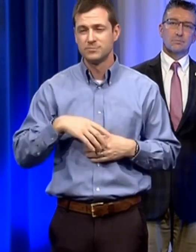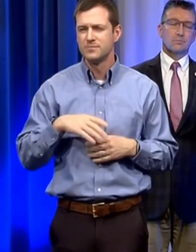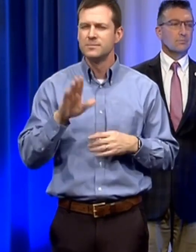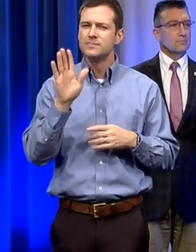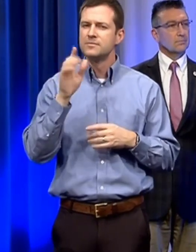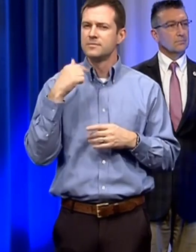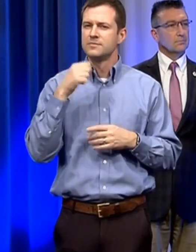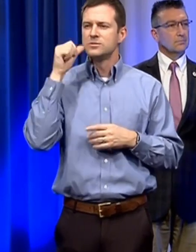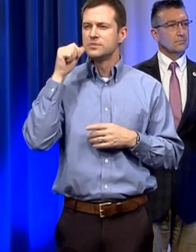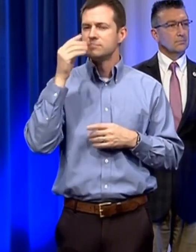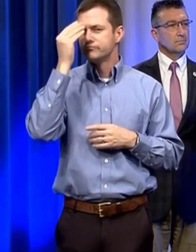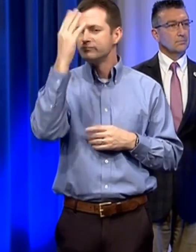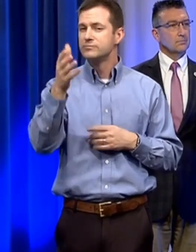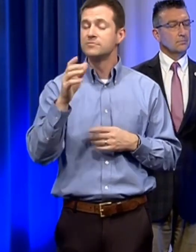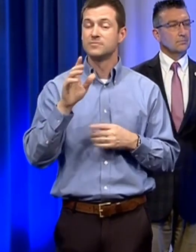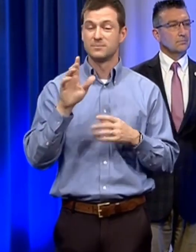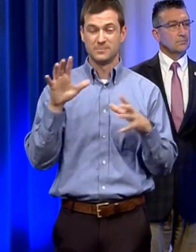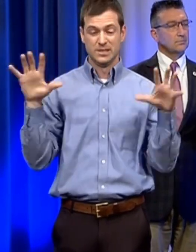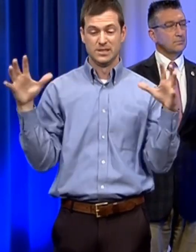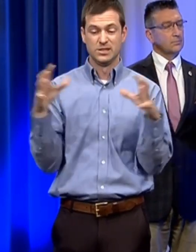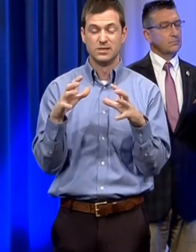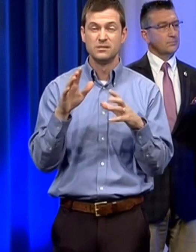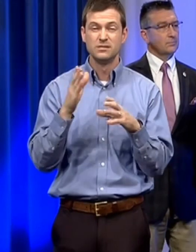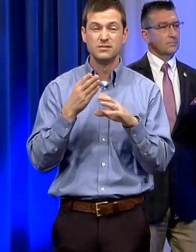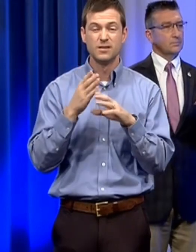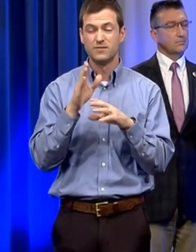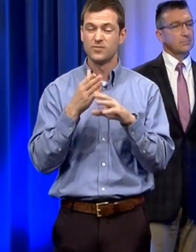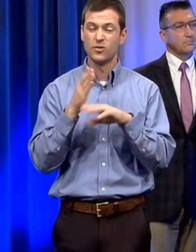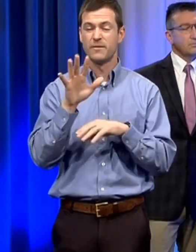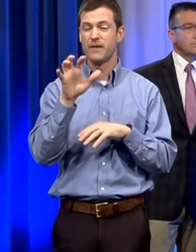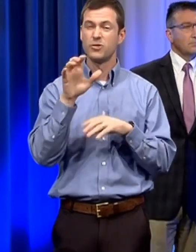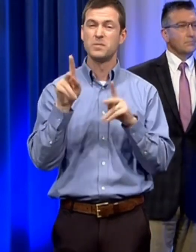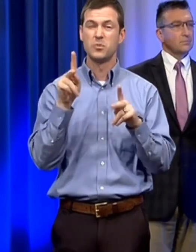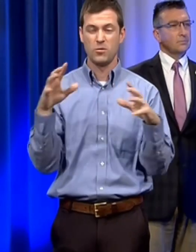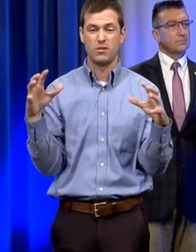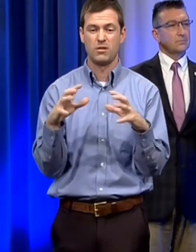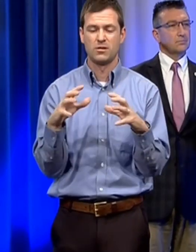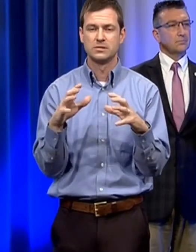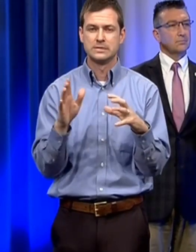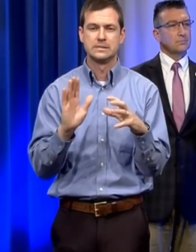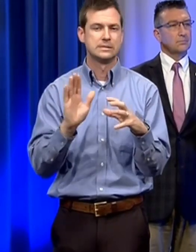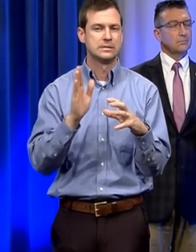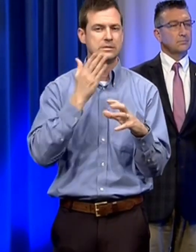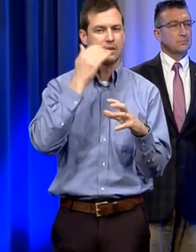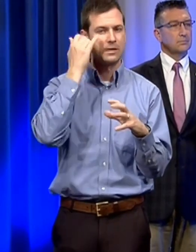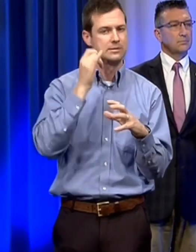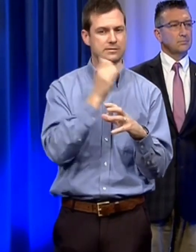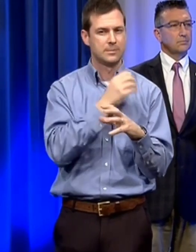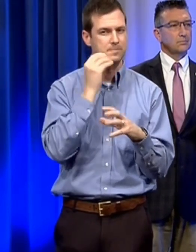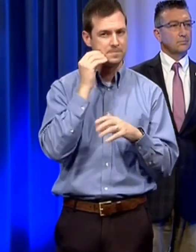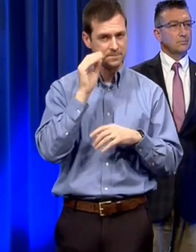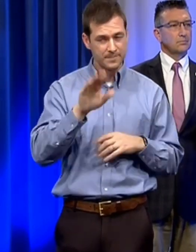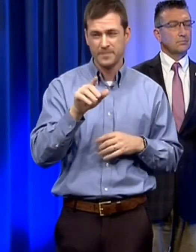gatherings and we define that as 500 people or more and of course any number you choose is going to be somewhat arbitrary in a